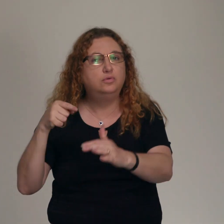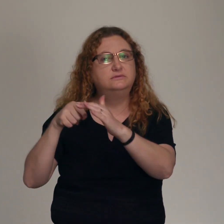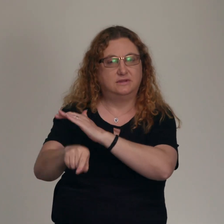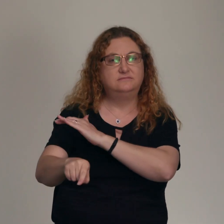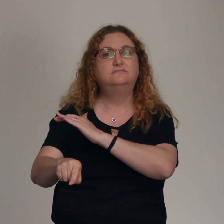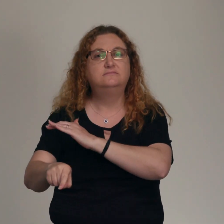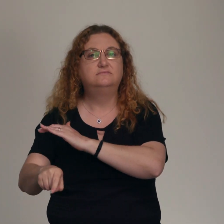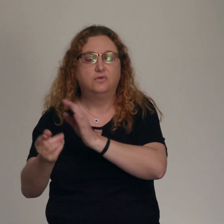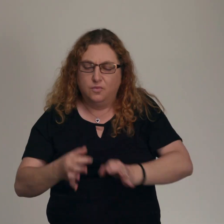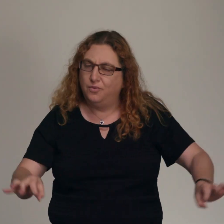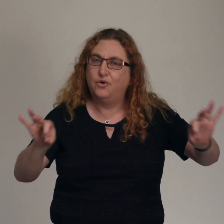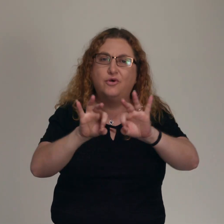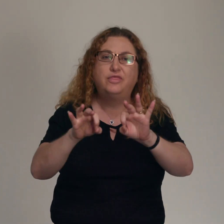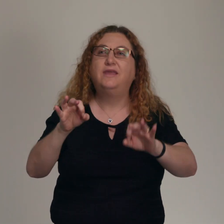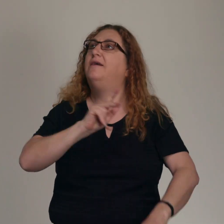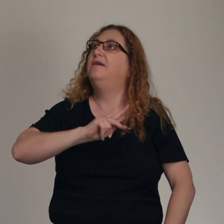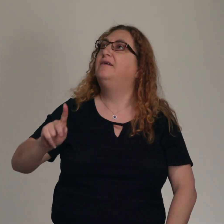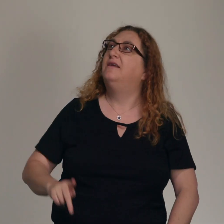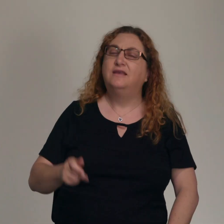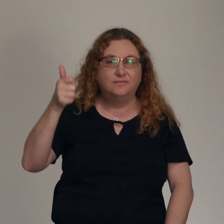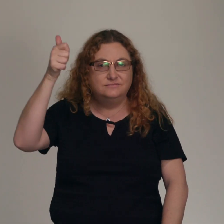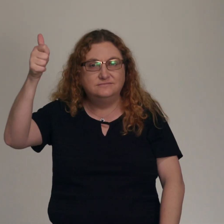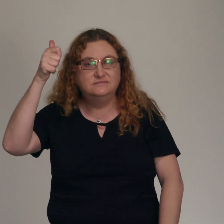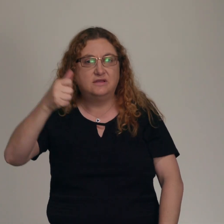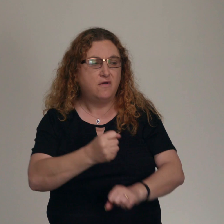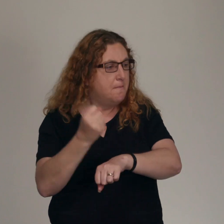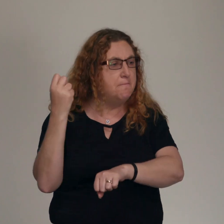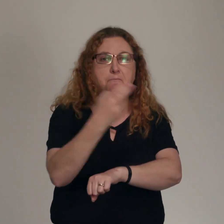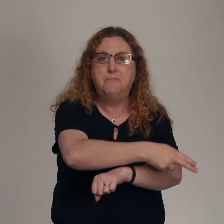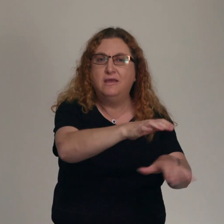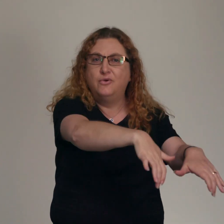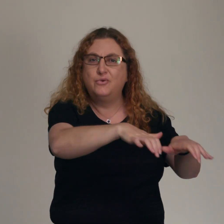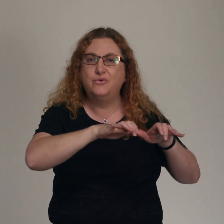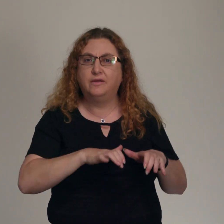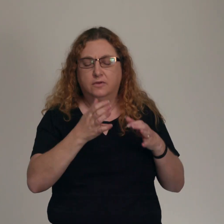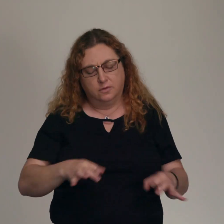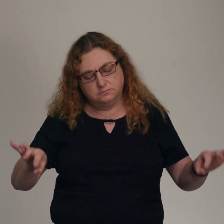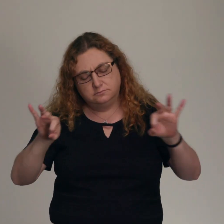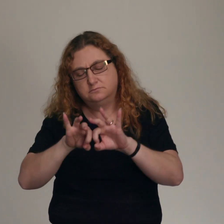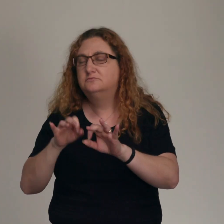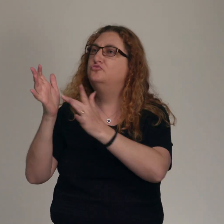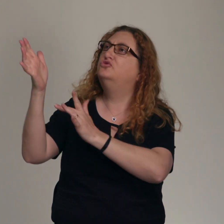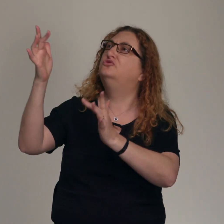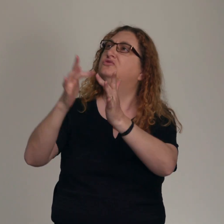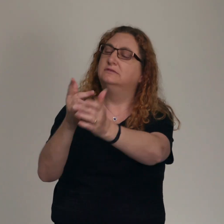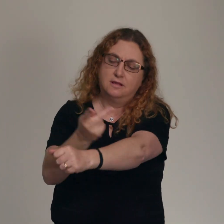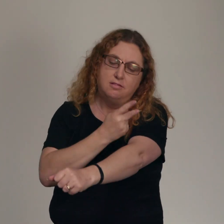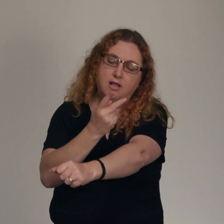Worthy is the King Who conquered the grave Worthy is the Lamb who was slain